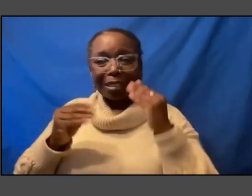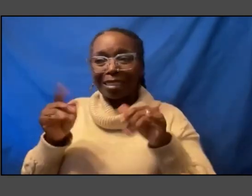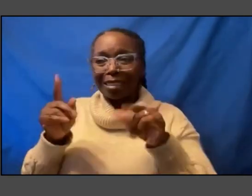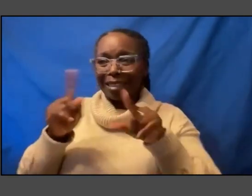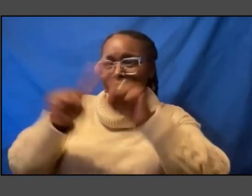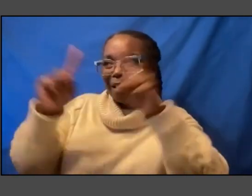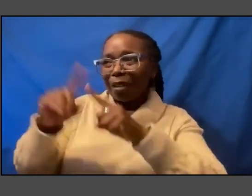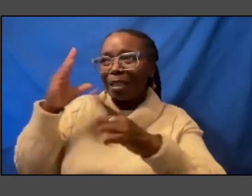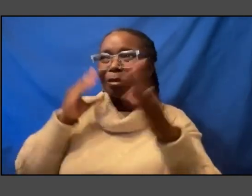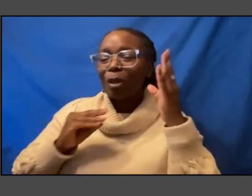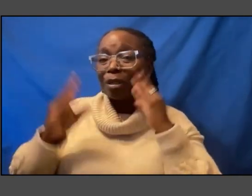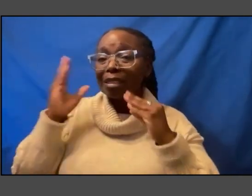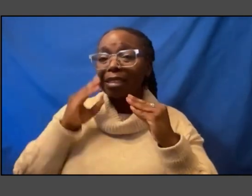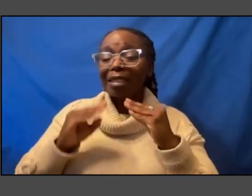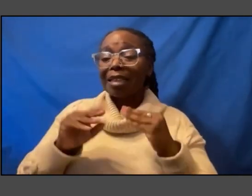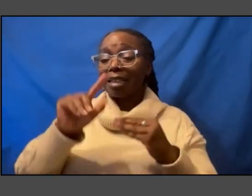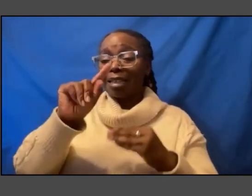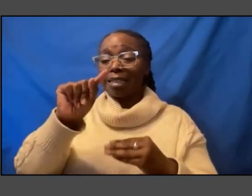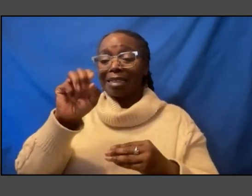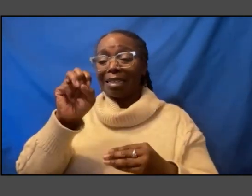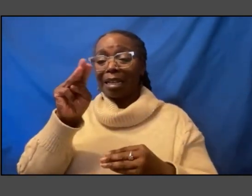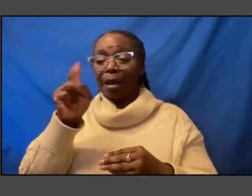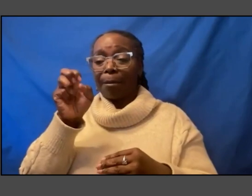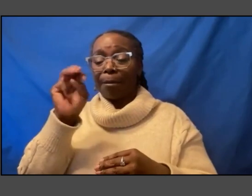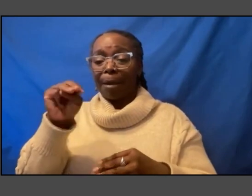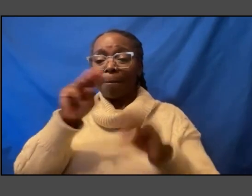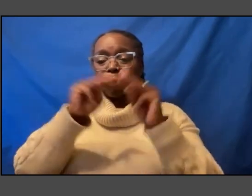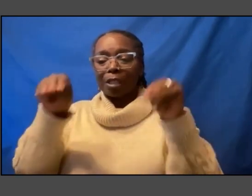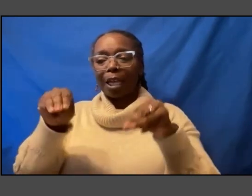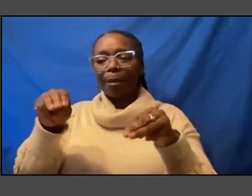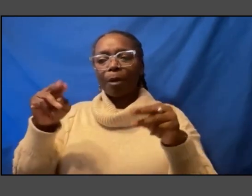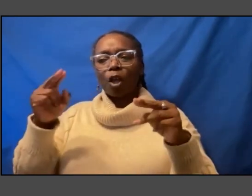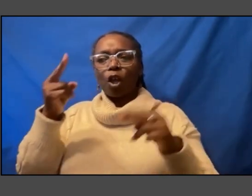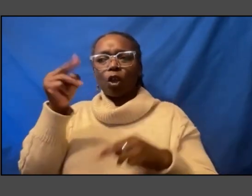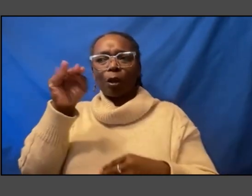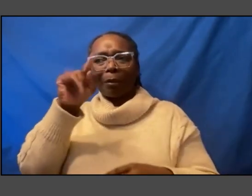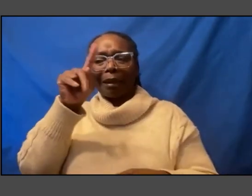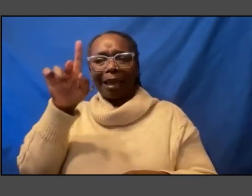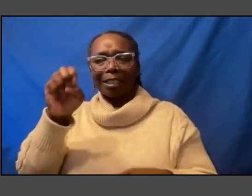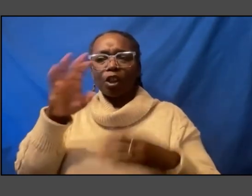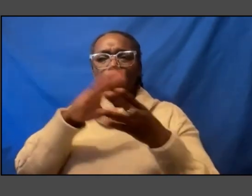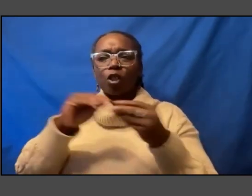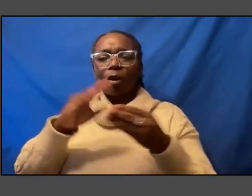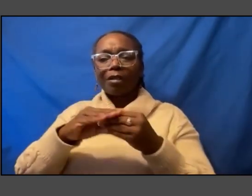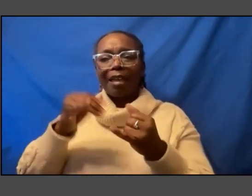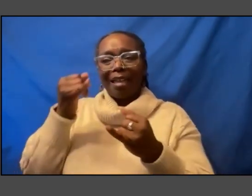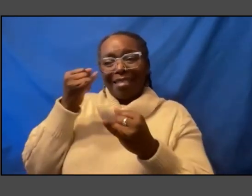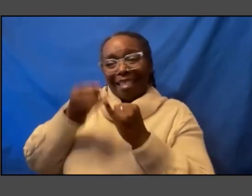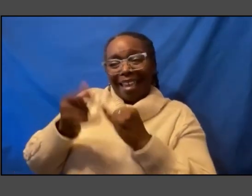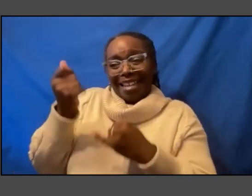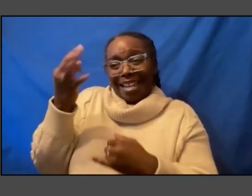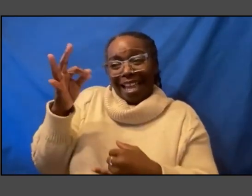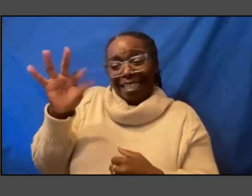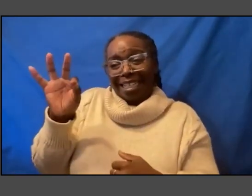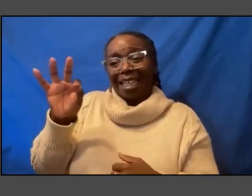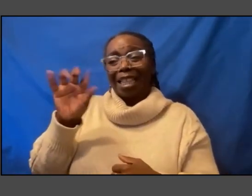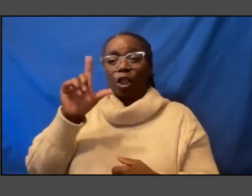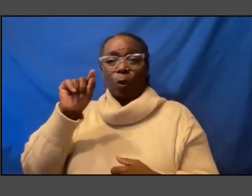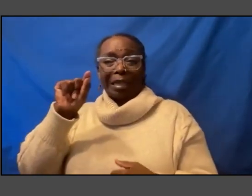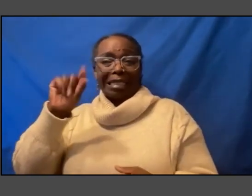museum humanizes the story of late 19th early 20th century in a way because it's talking about home because